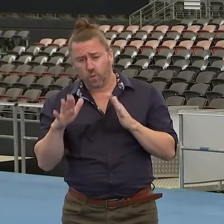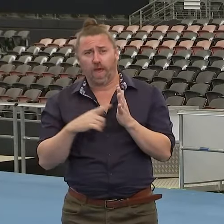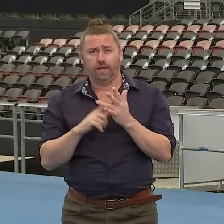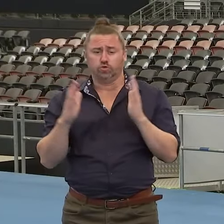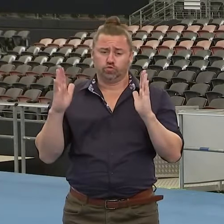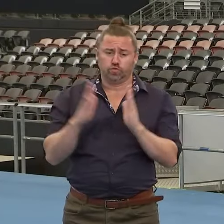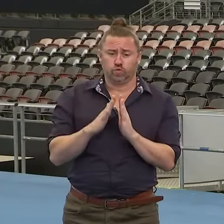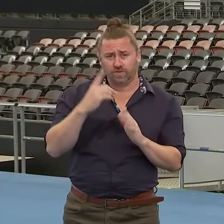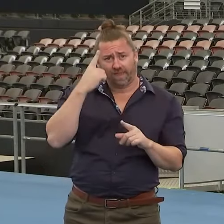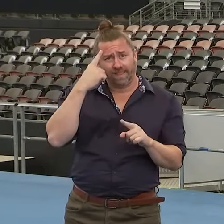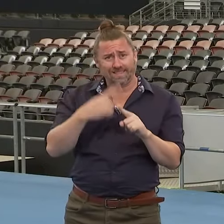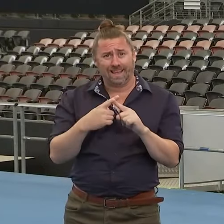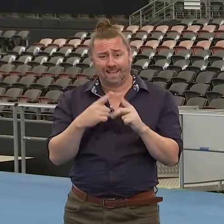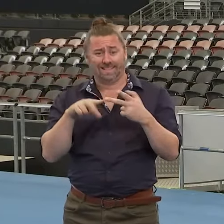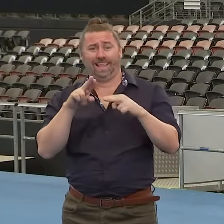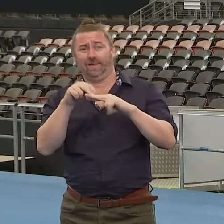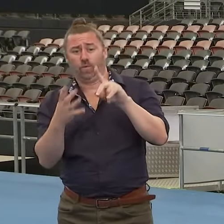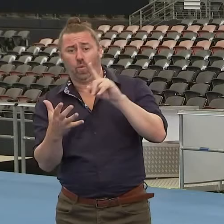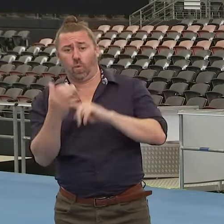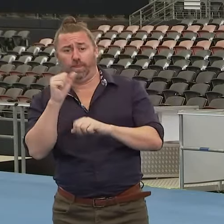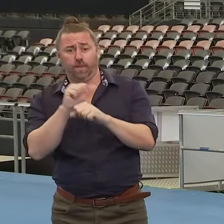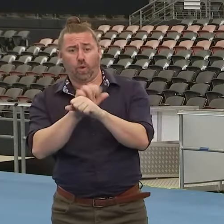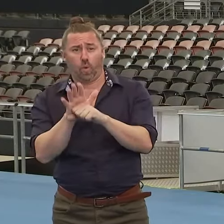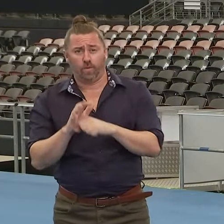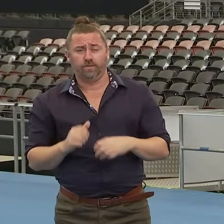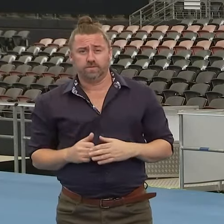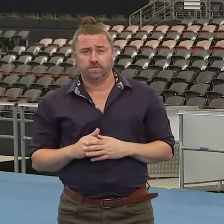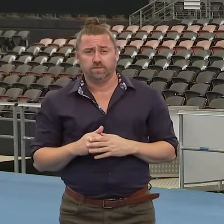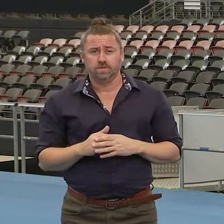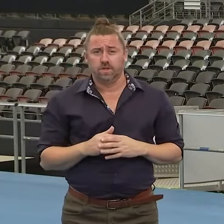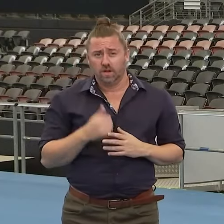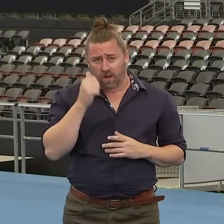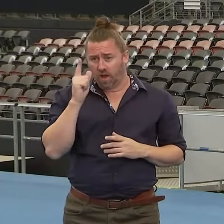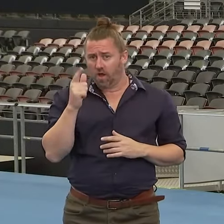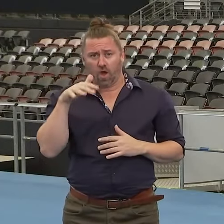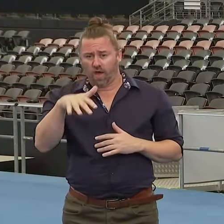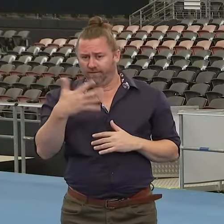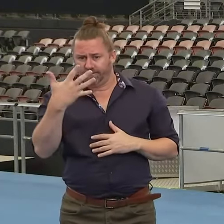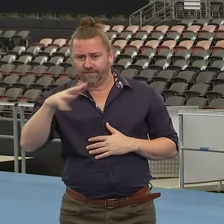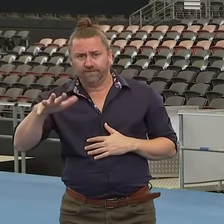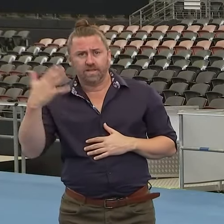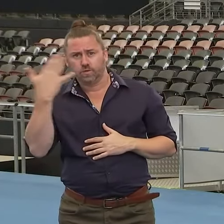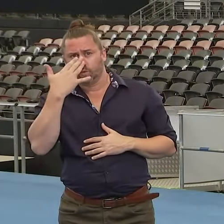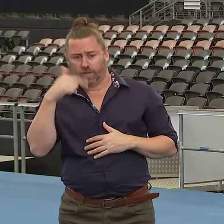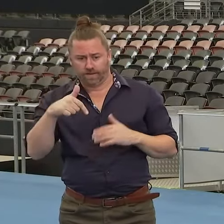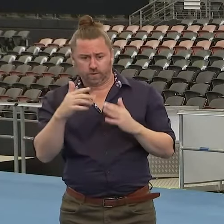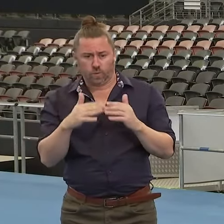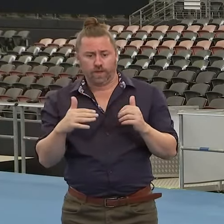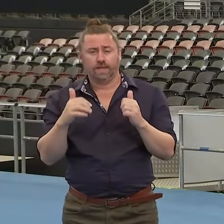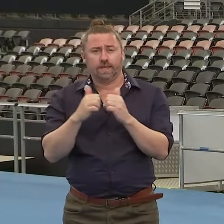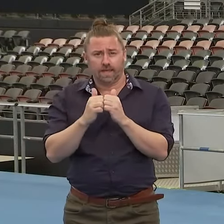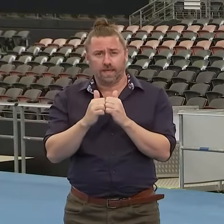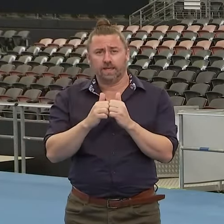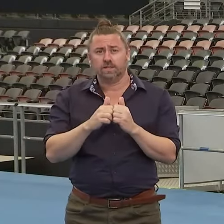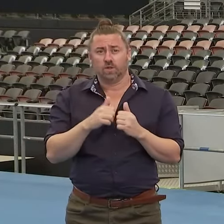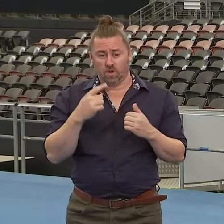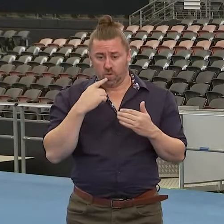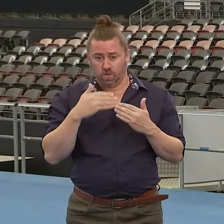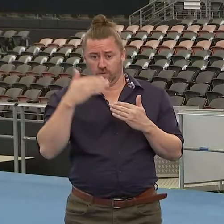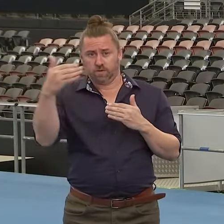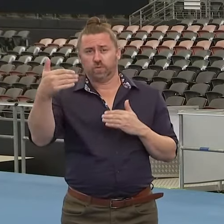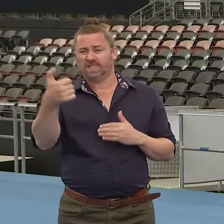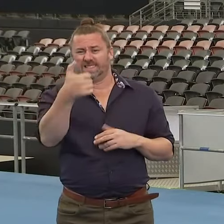you are going to have. And I'm very pleased that our 50 plus schools over the weekend and right up until the 6th of February